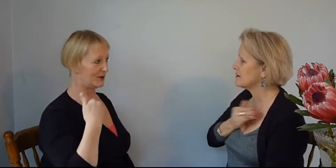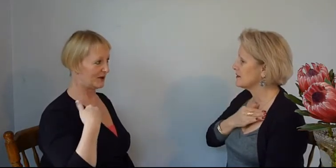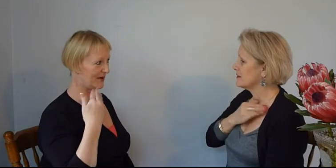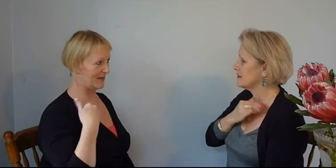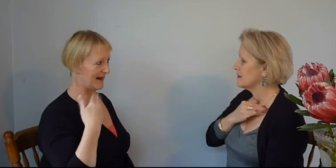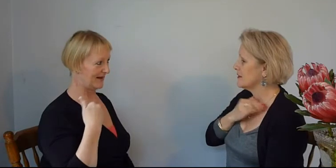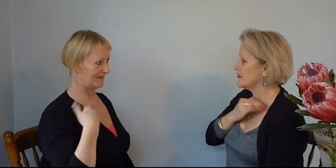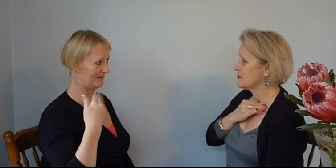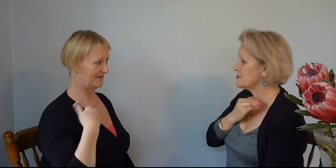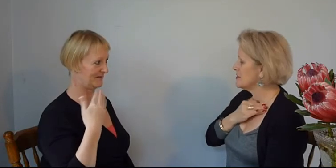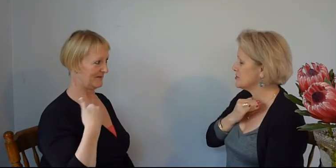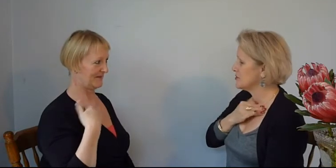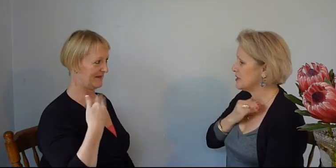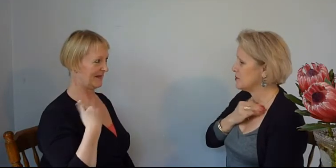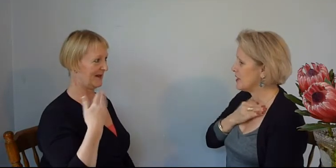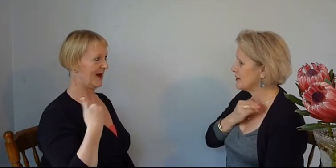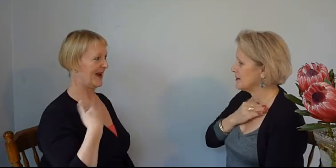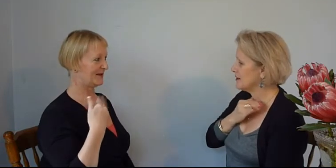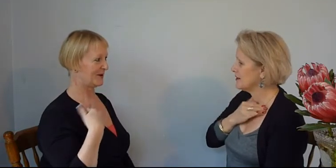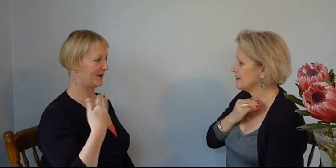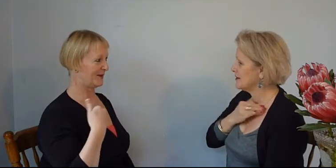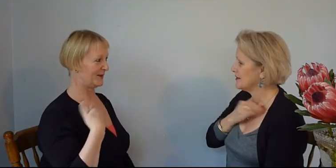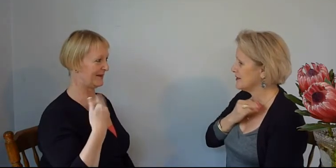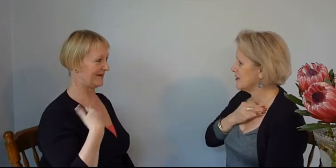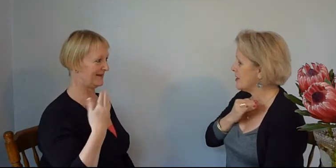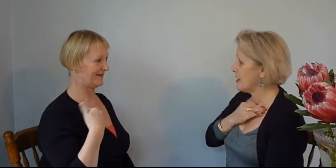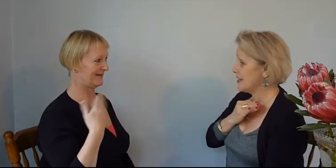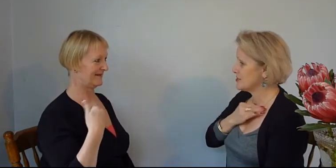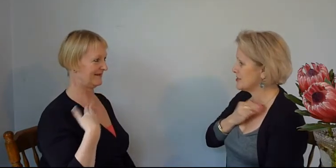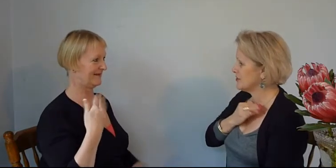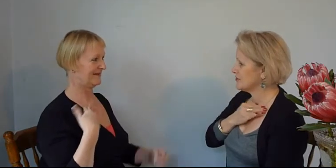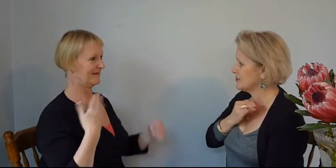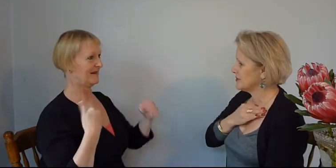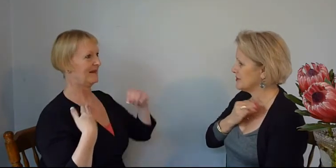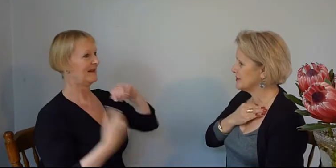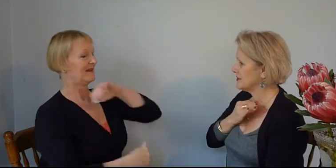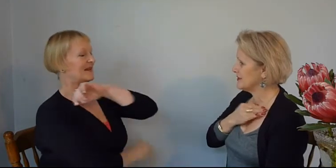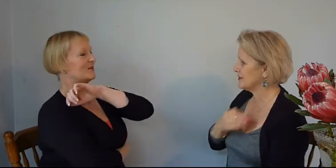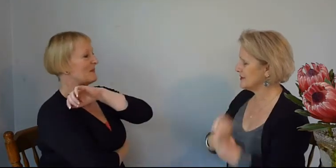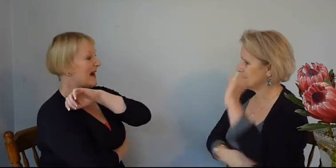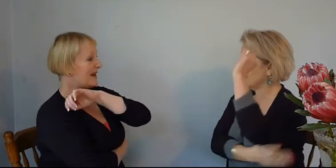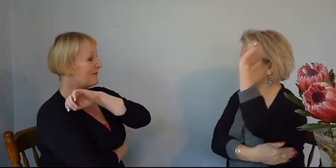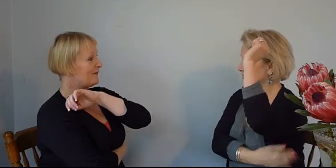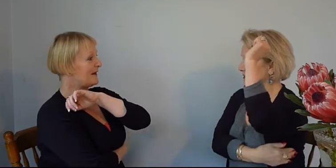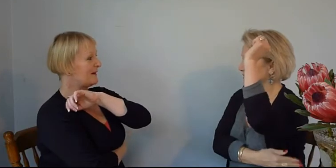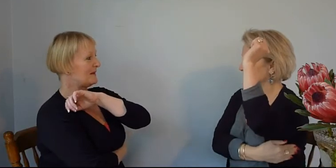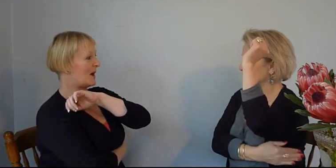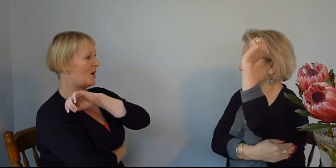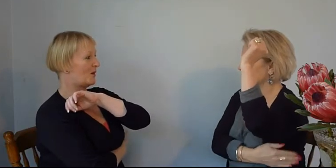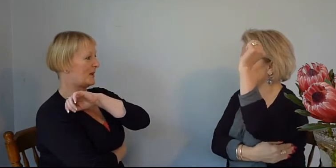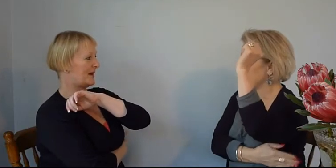turning back I had to go through with it This remaining fear in my whole body